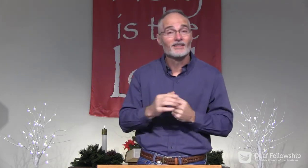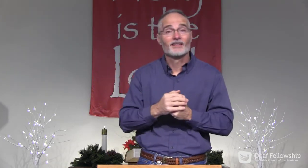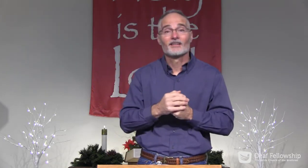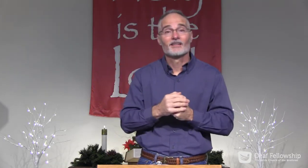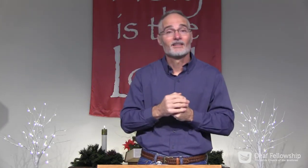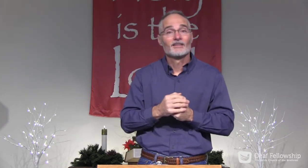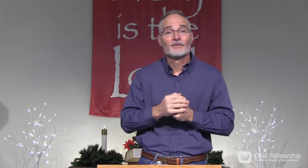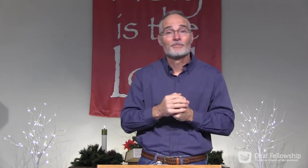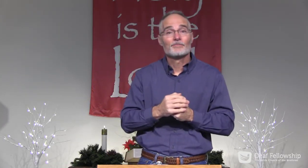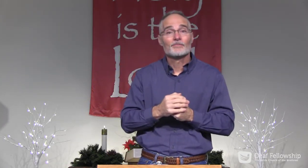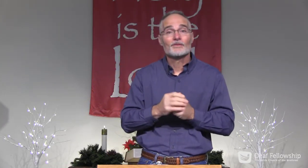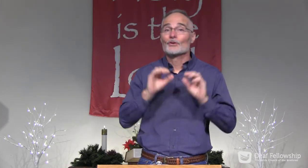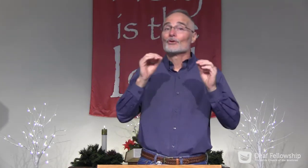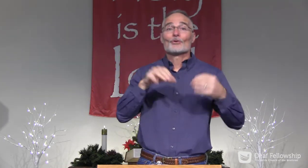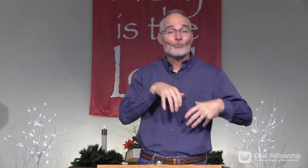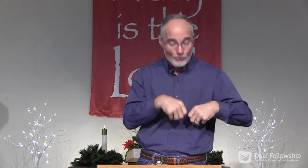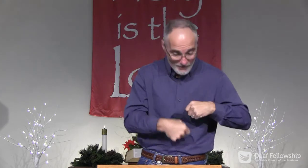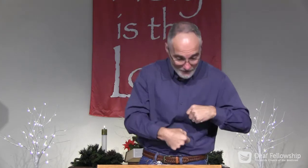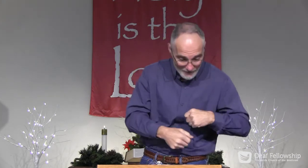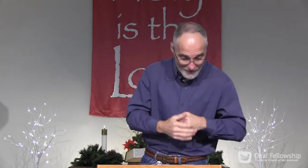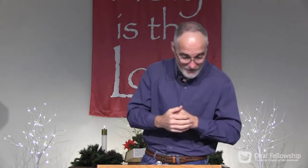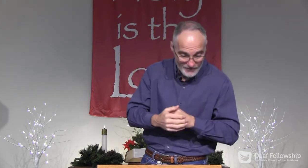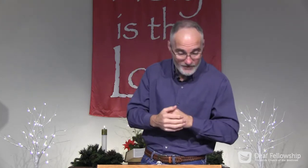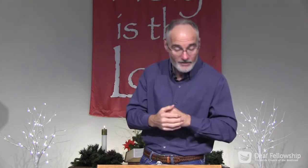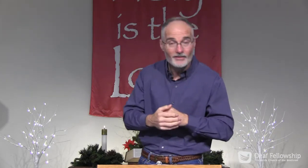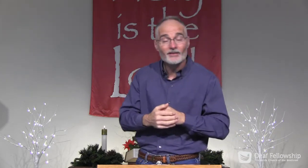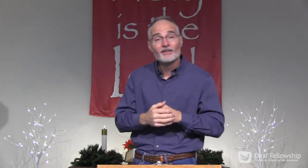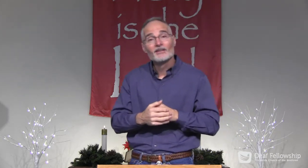without pain, without grief,